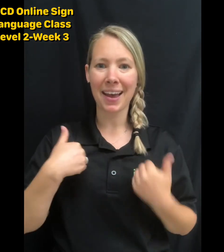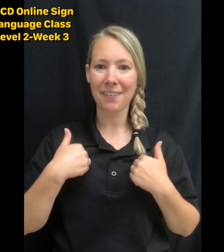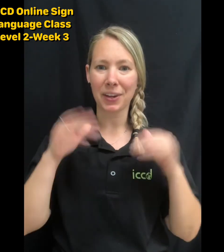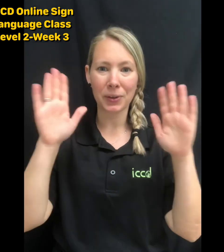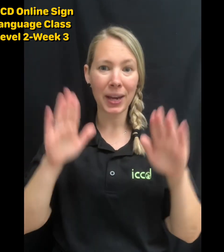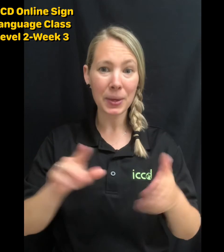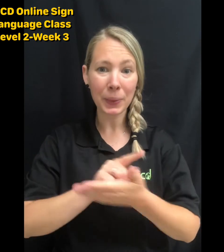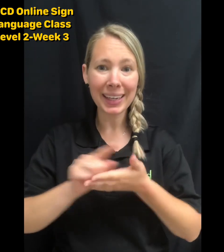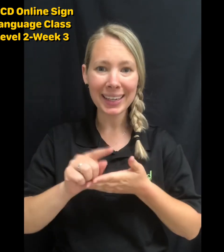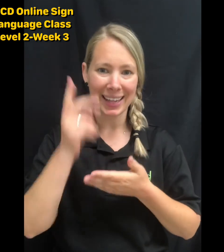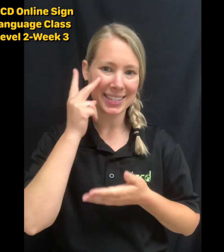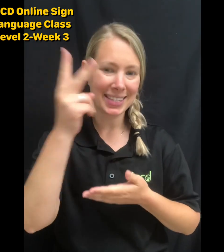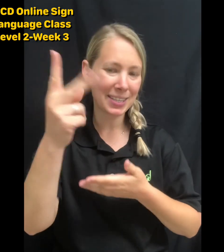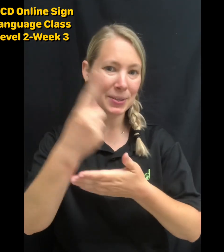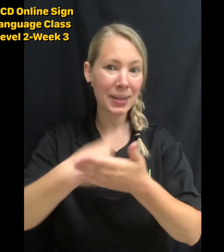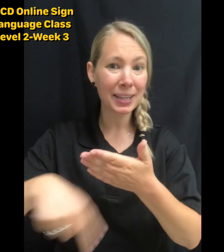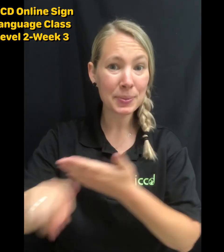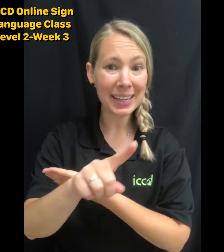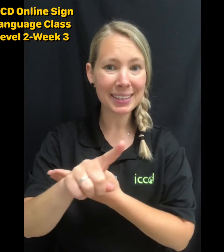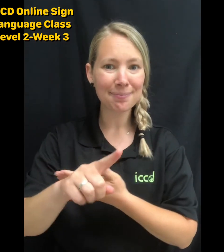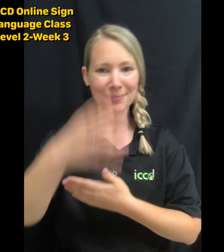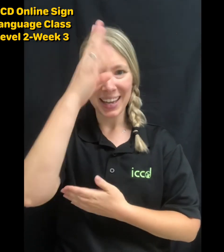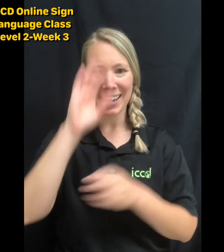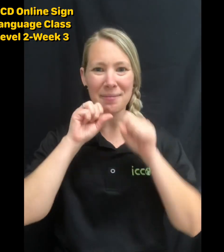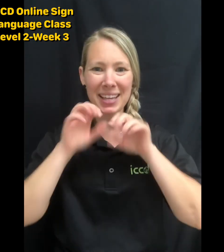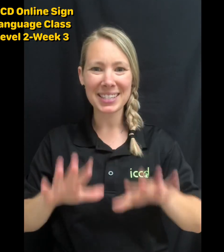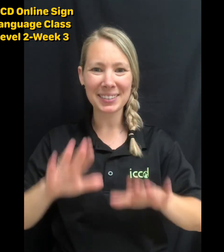a great week and see you next week. God bless you. Bye.